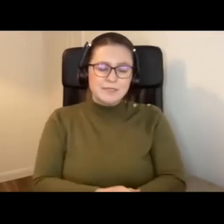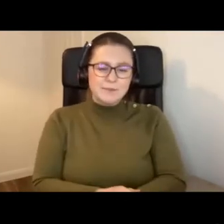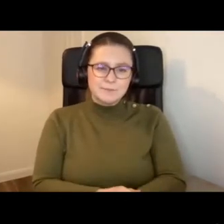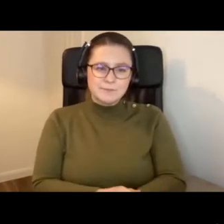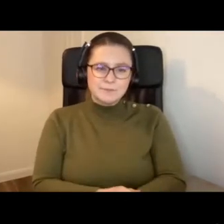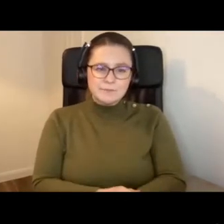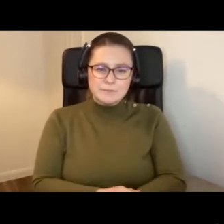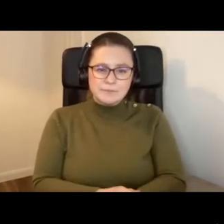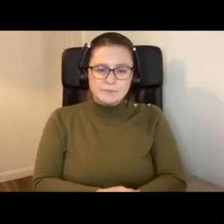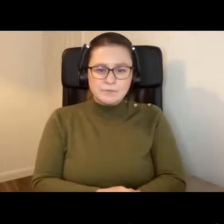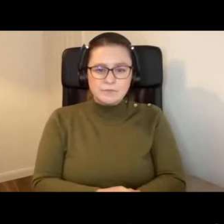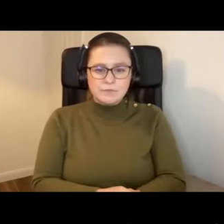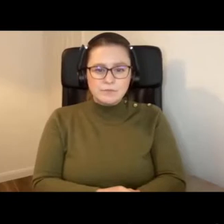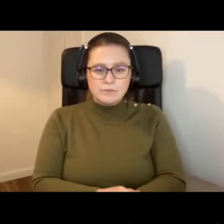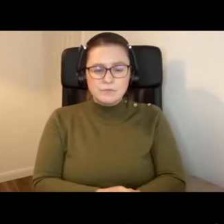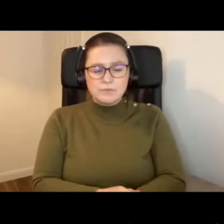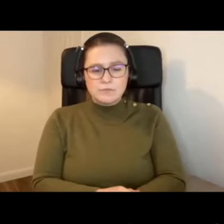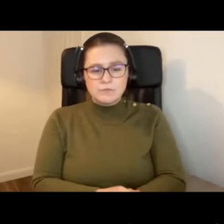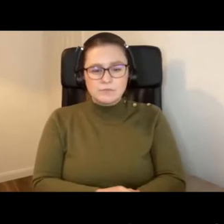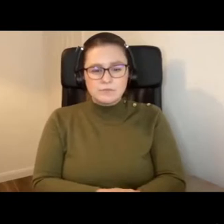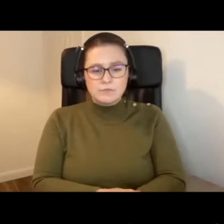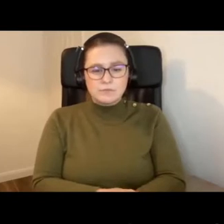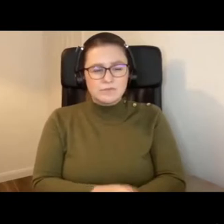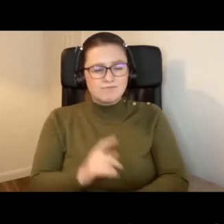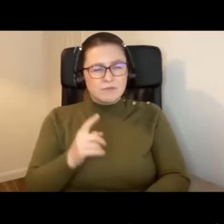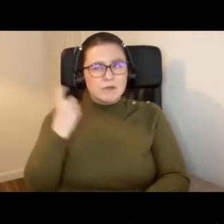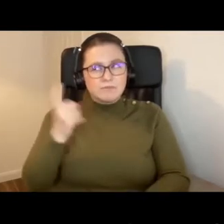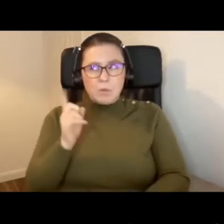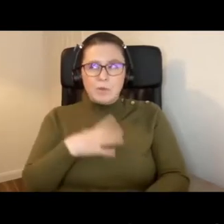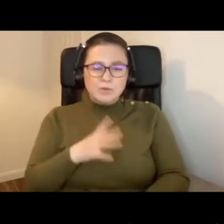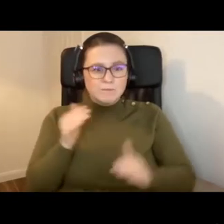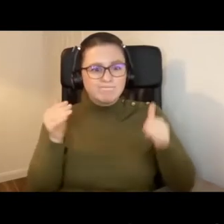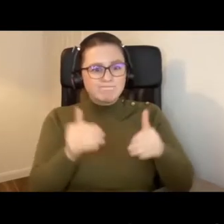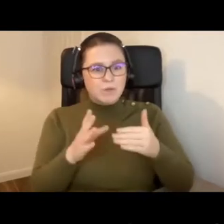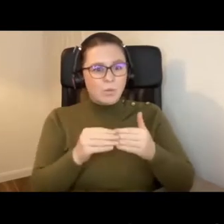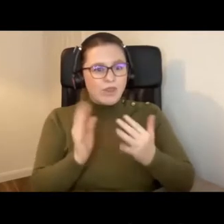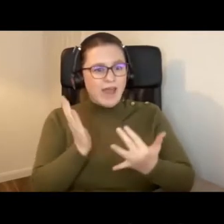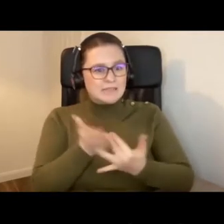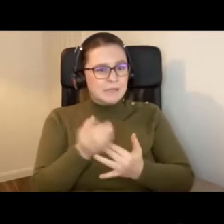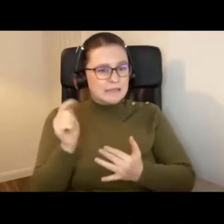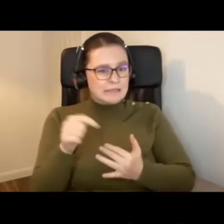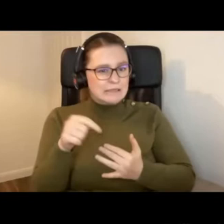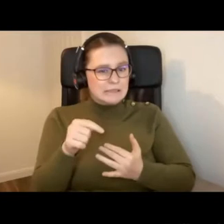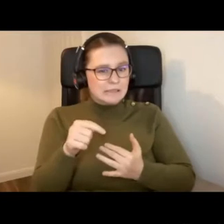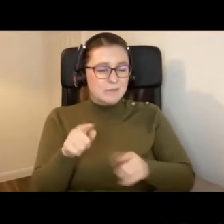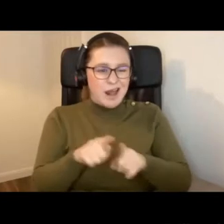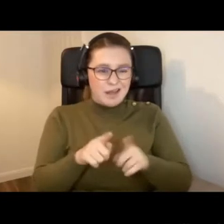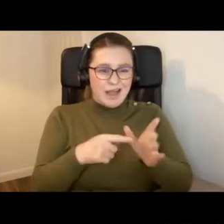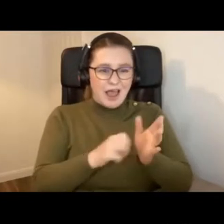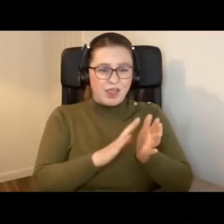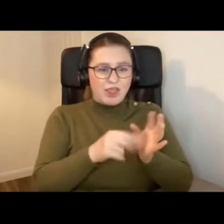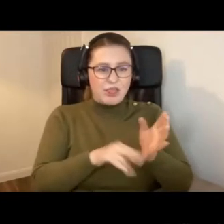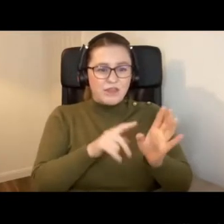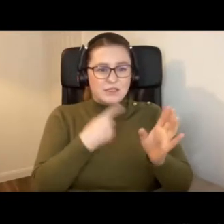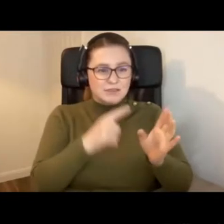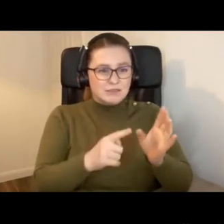In terms of turning to what I would most like to talk about is accessibility. But as Anthony was quoting some